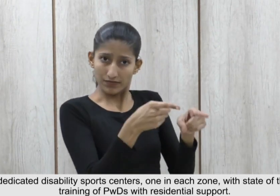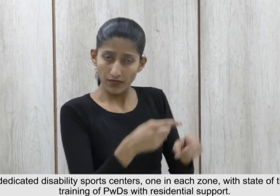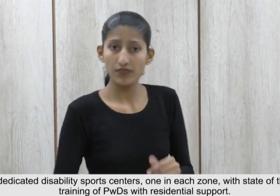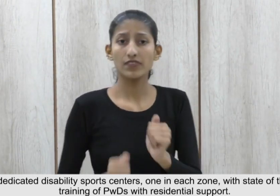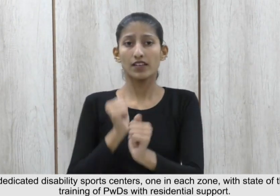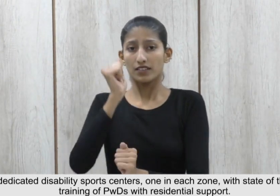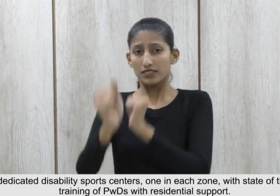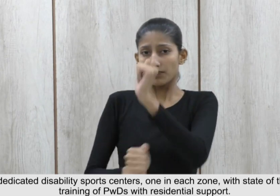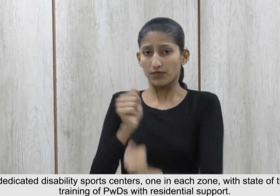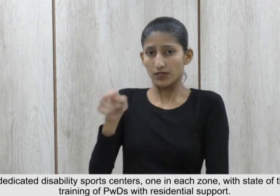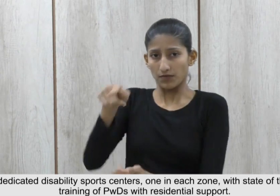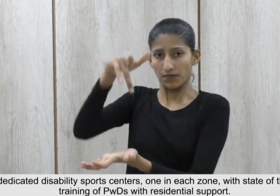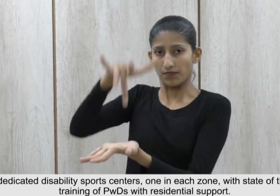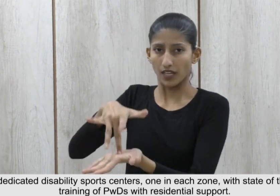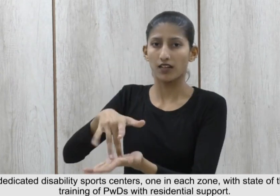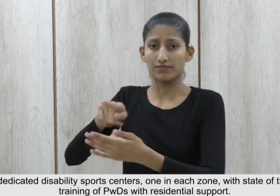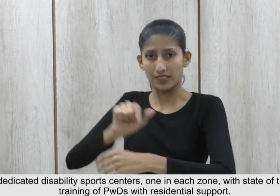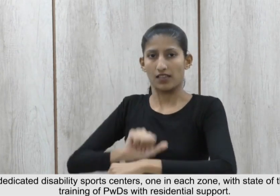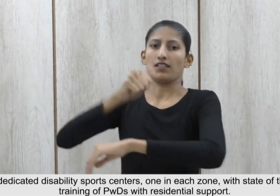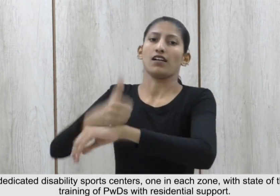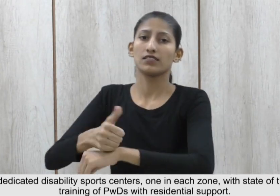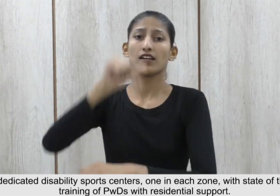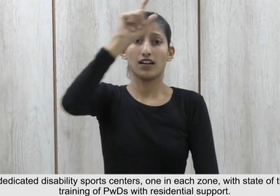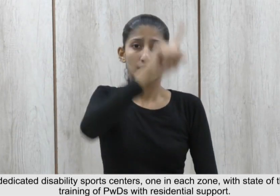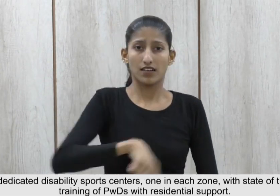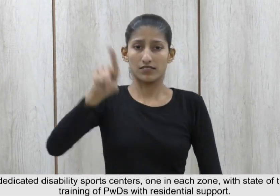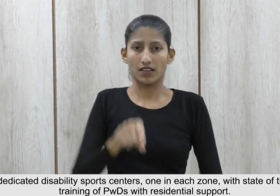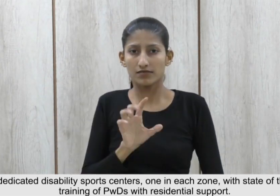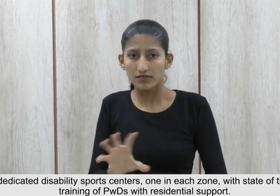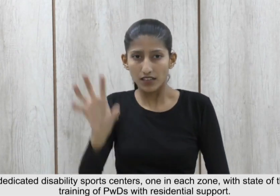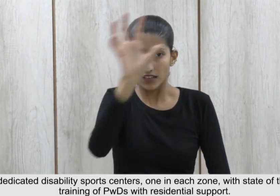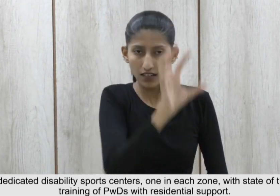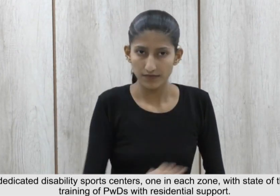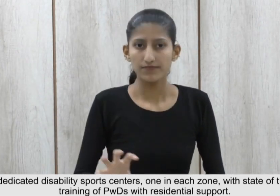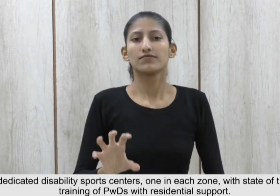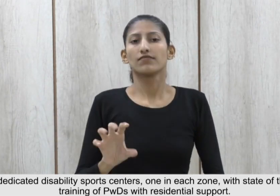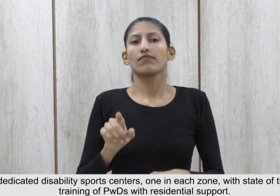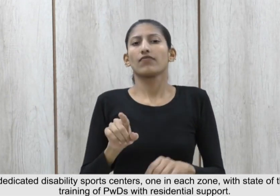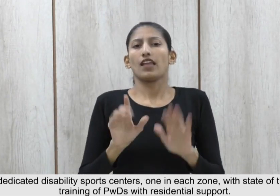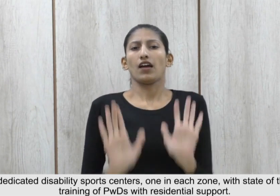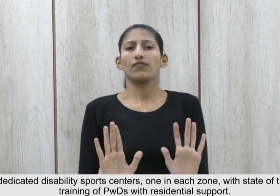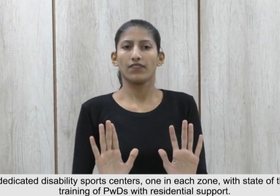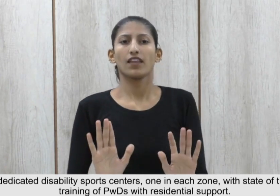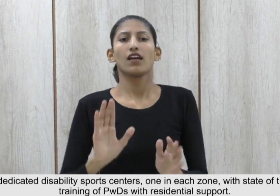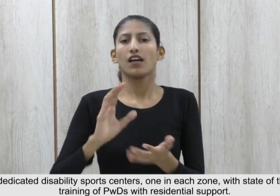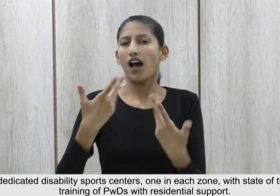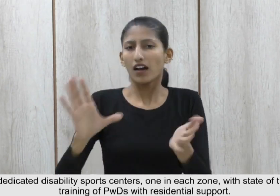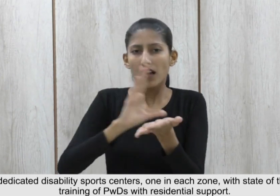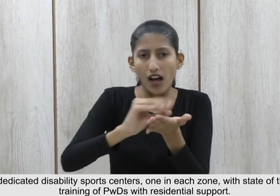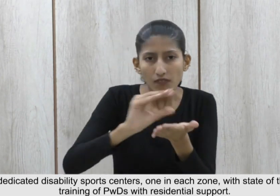9. Up of Dedicated Disability Sports Centers 10.1. One in each zone with the state-of